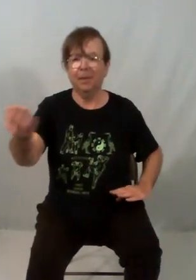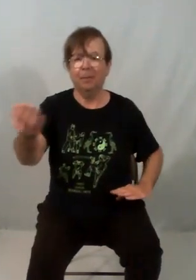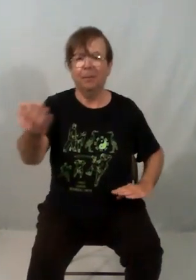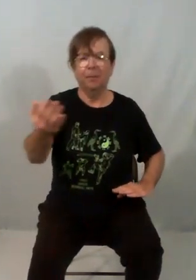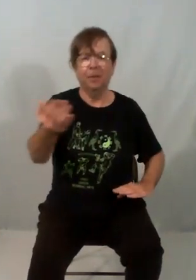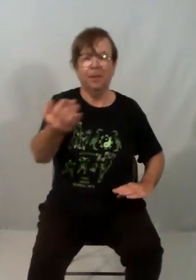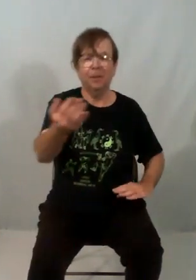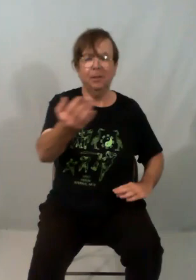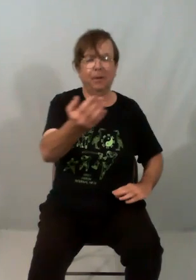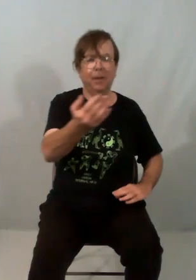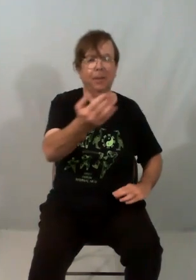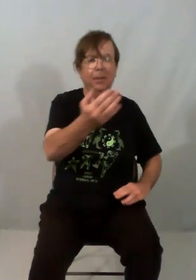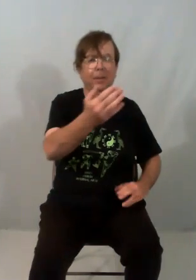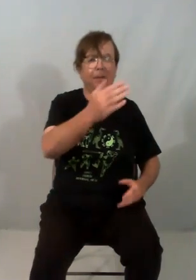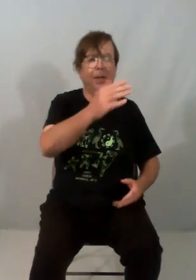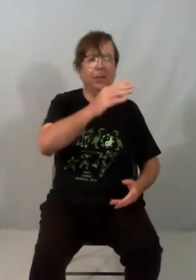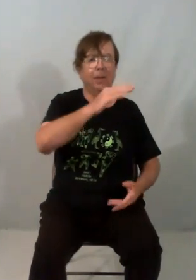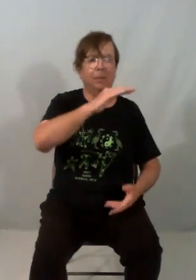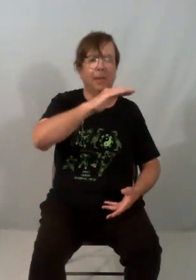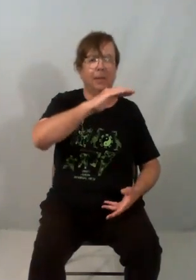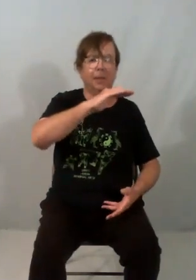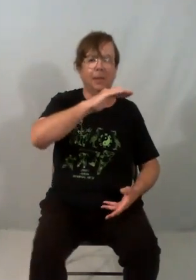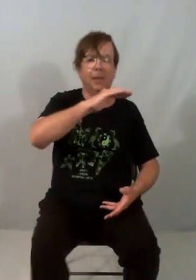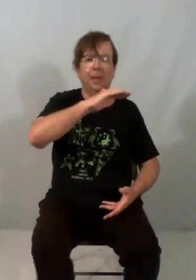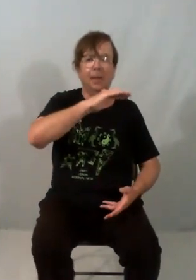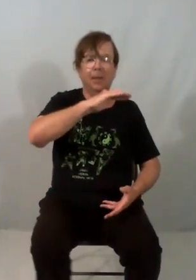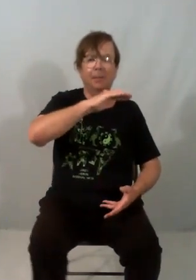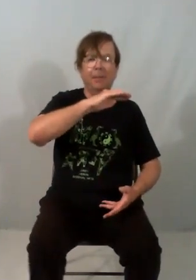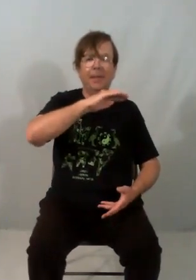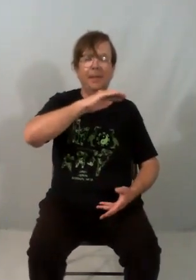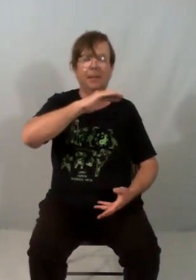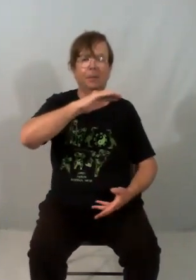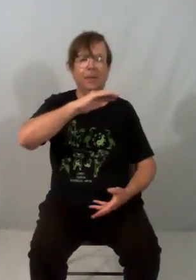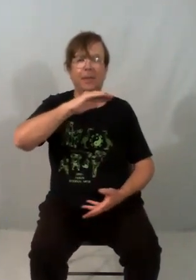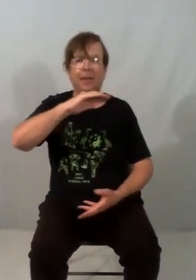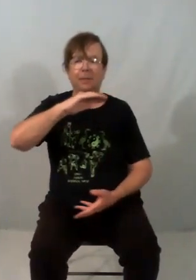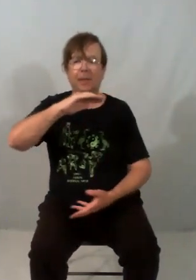movements and you'll find that you can gradually begin to feed these little details in.